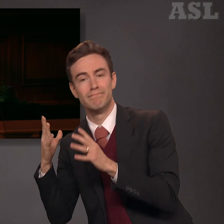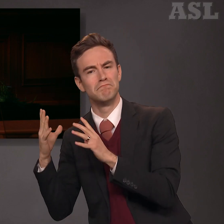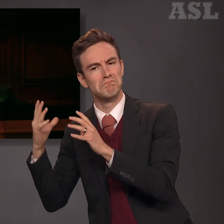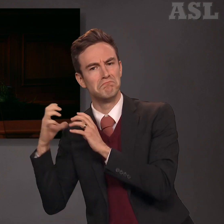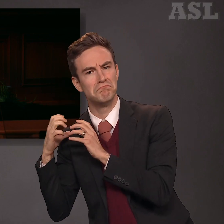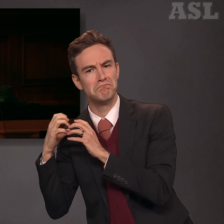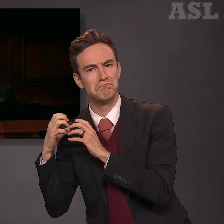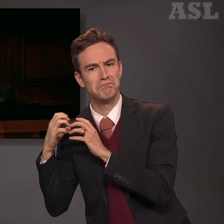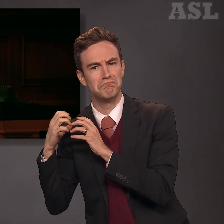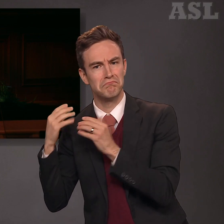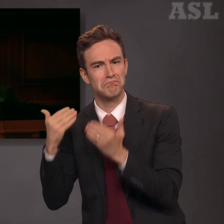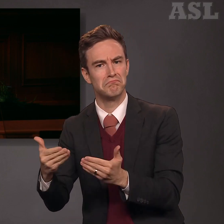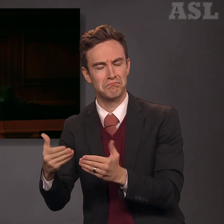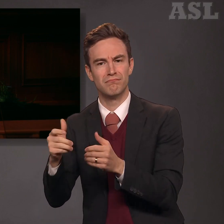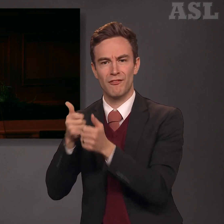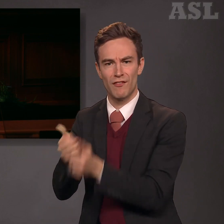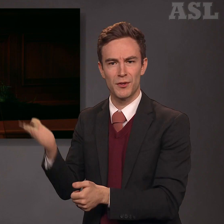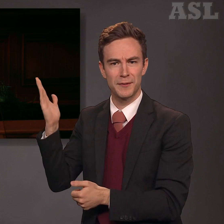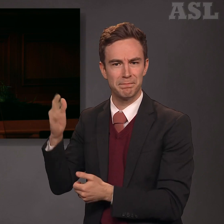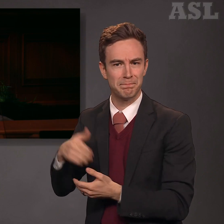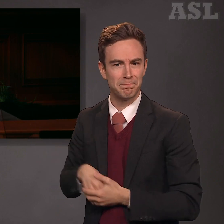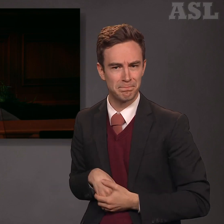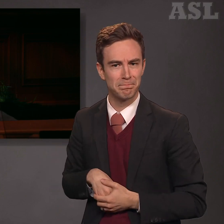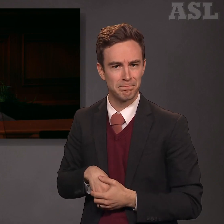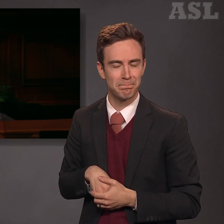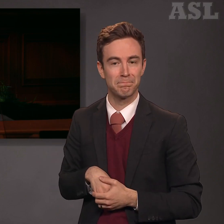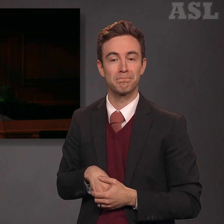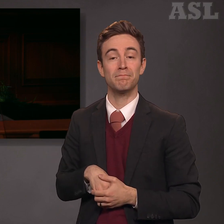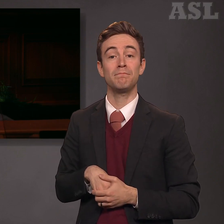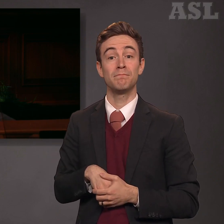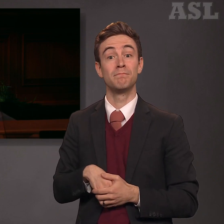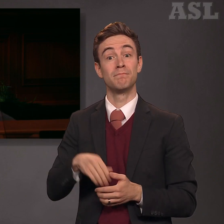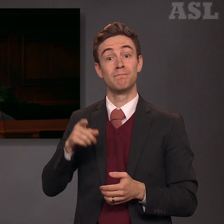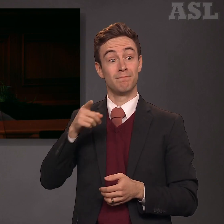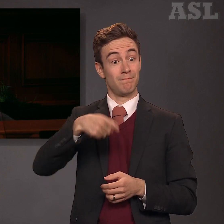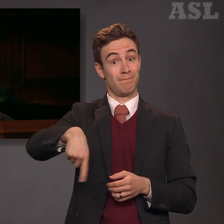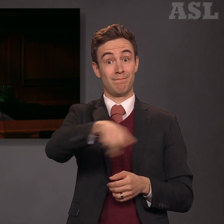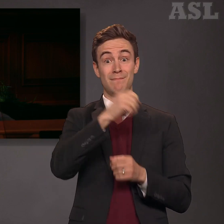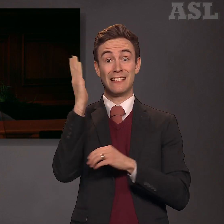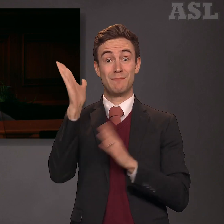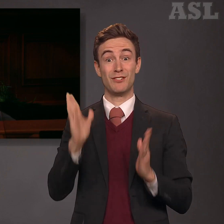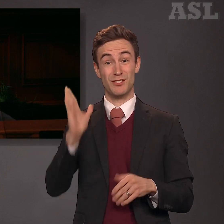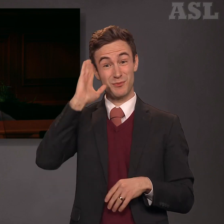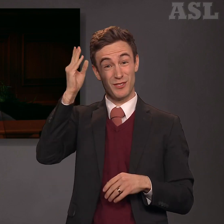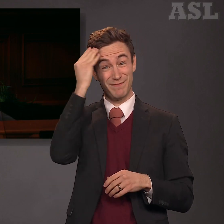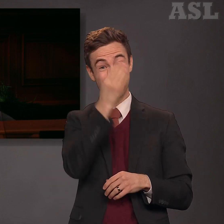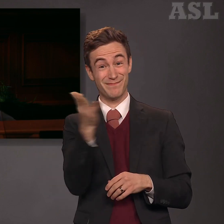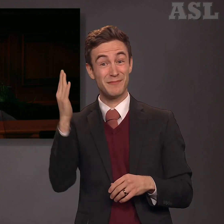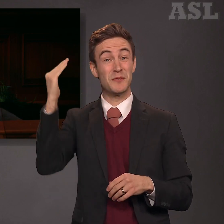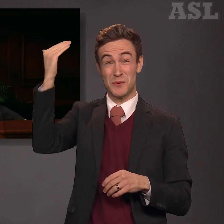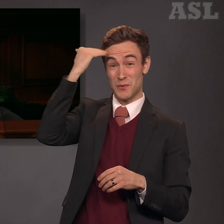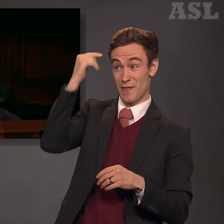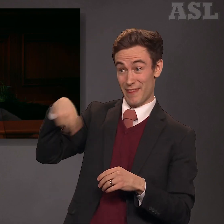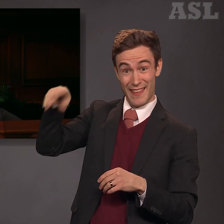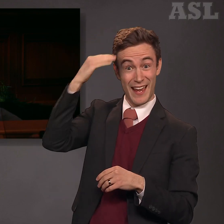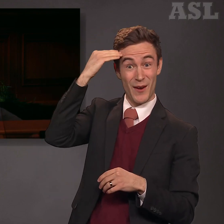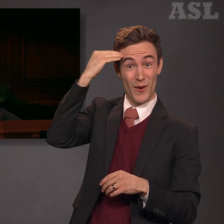follow him. They will say this knowing that in the kingdom of God, there can be no halfway measures,